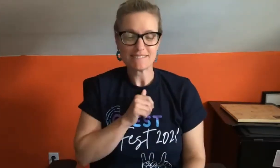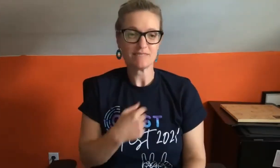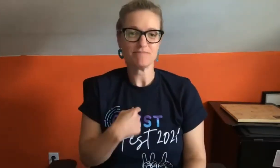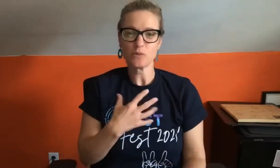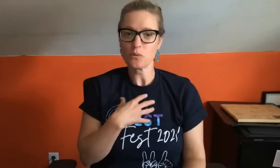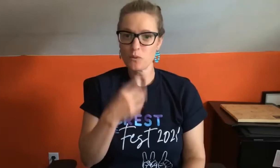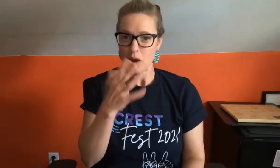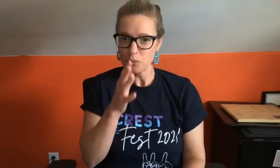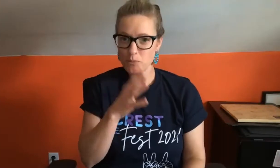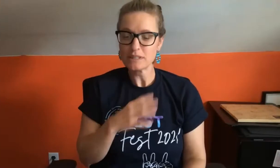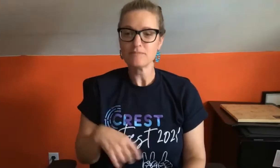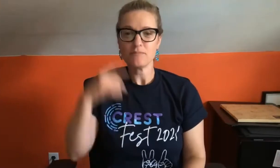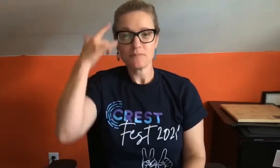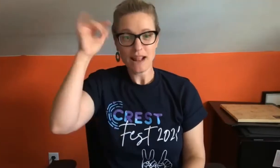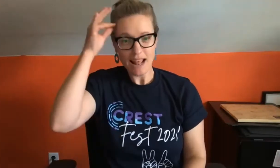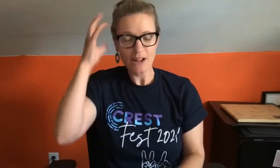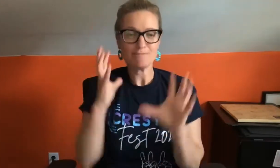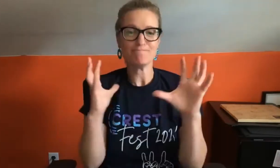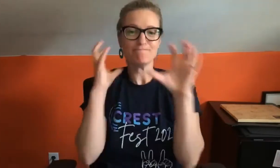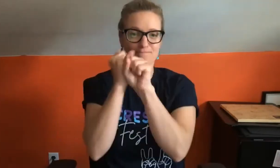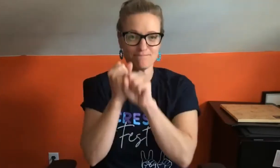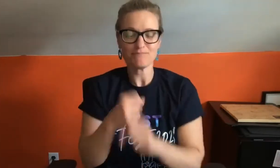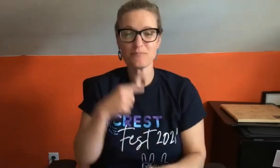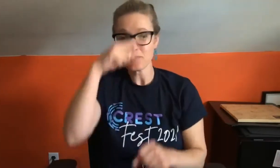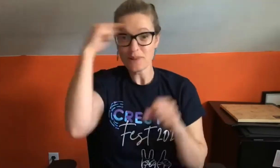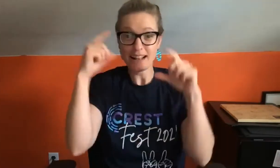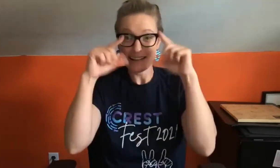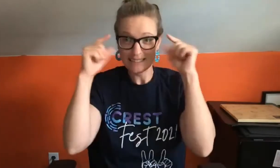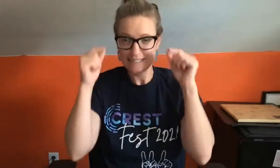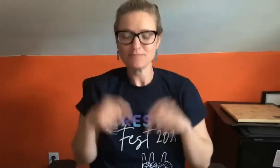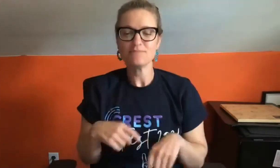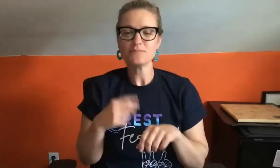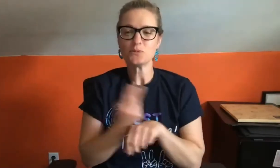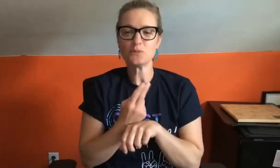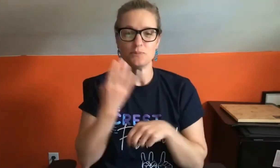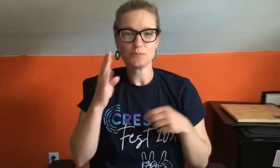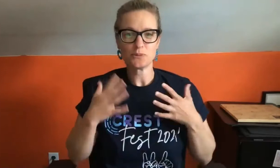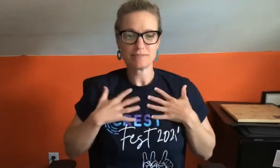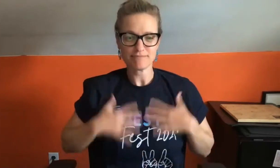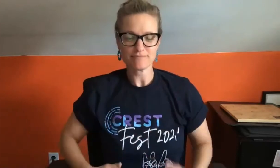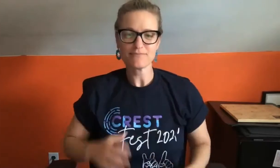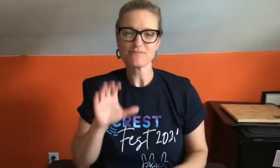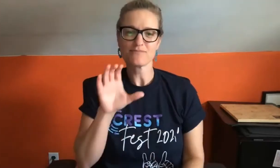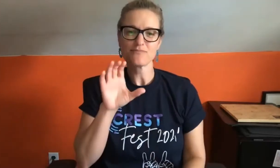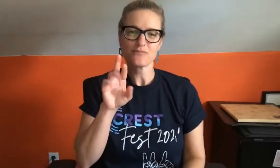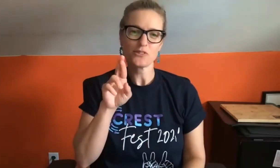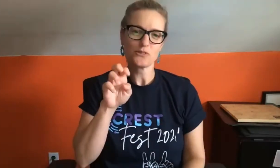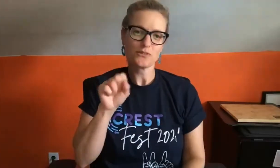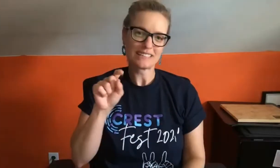Before we proceed, let me give you a visual description of myself. I'm a white woman, blonde hair, and a ponytail with black glasses.